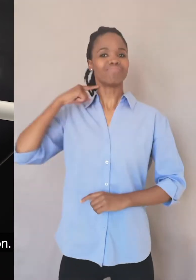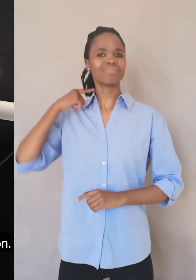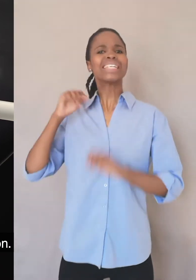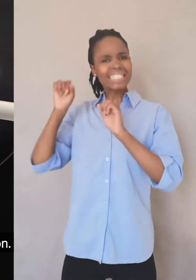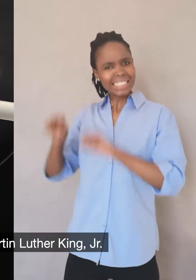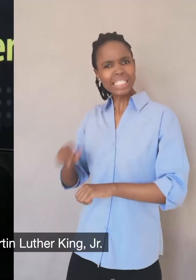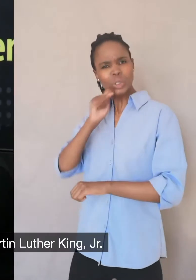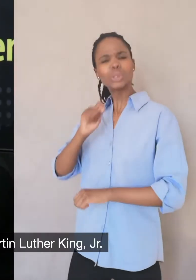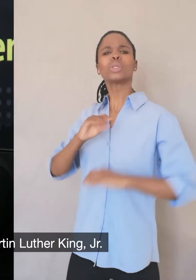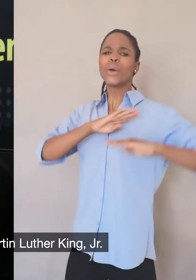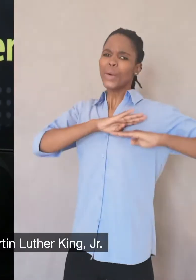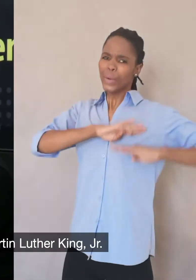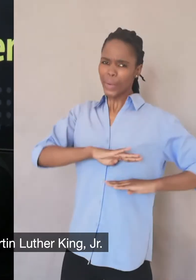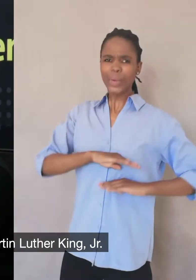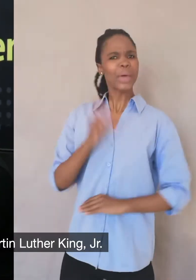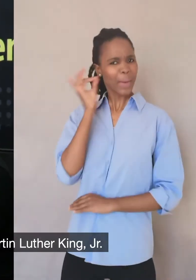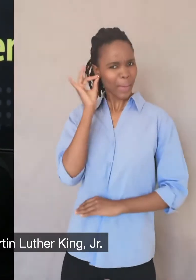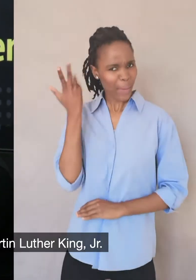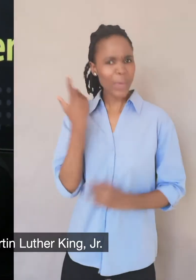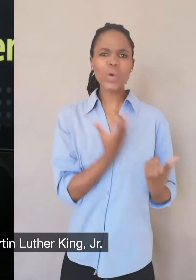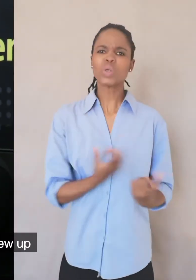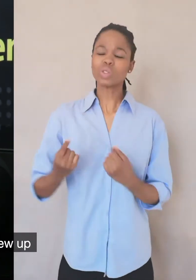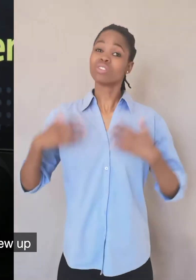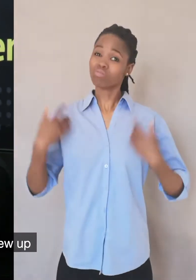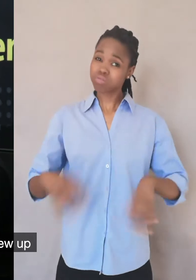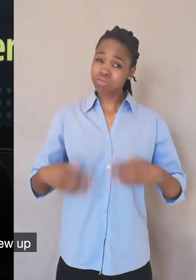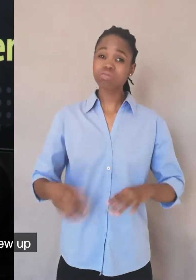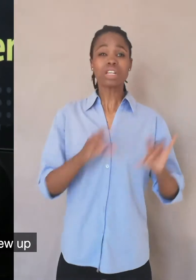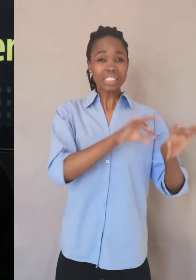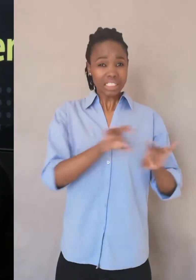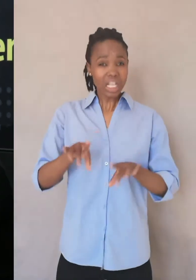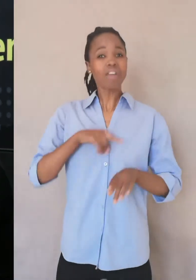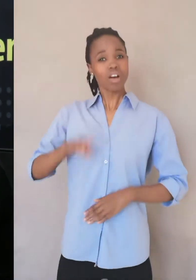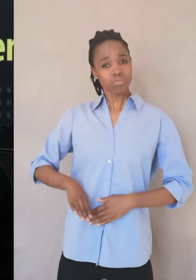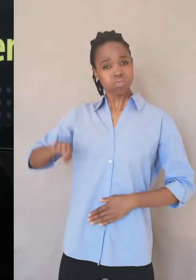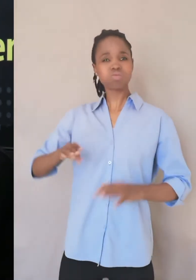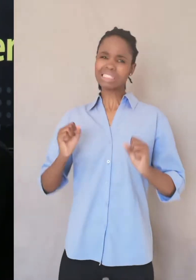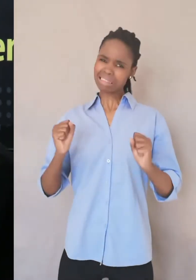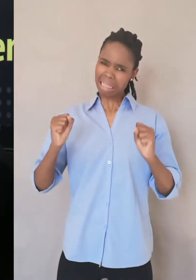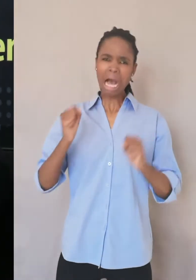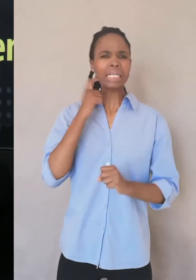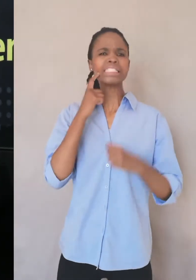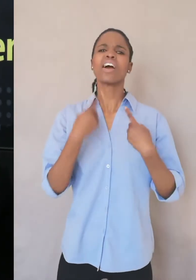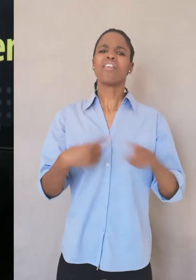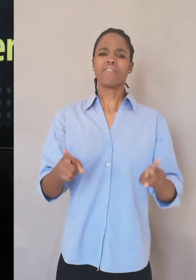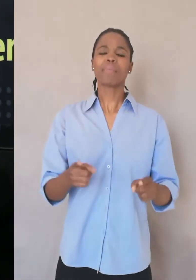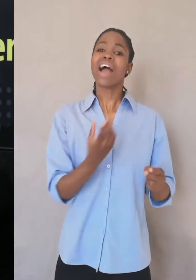depression. People don't know this about Martin Luther King Jr. Is that he actually grew up very tough. He had an